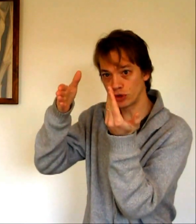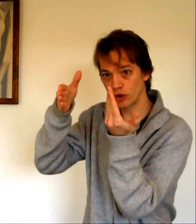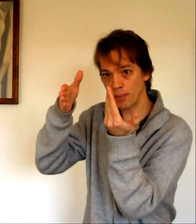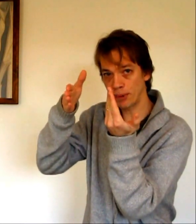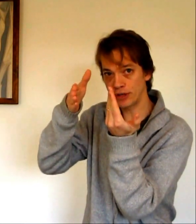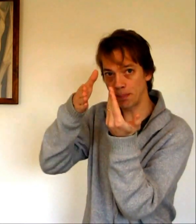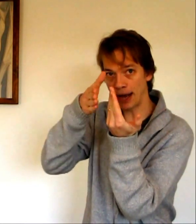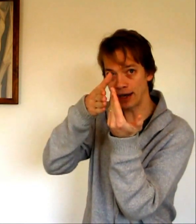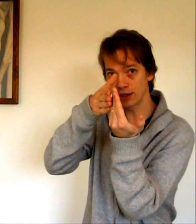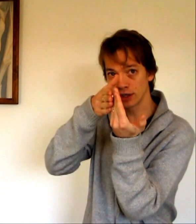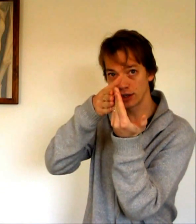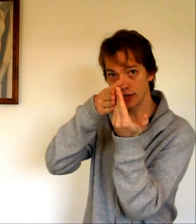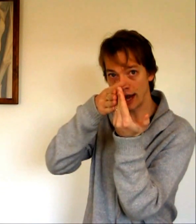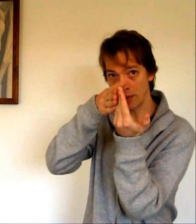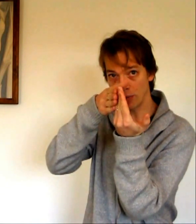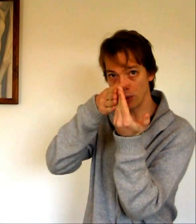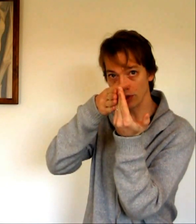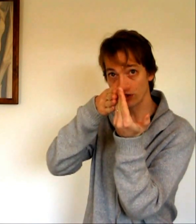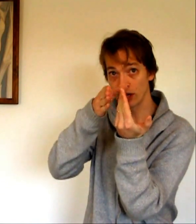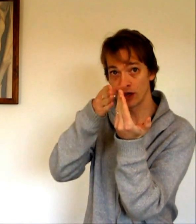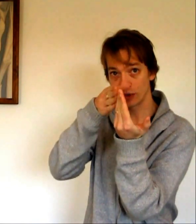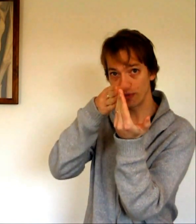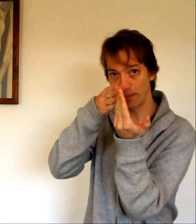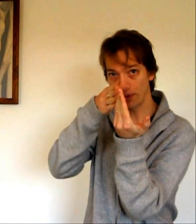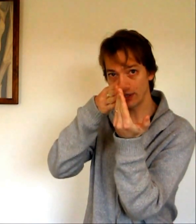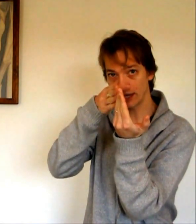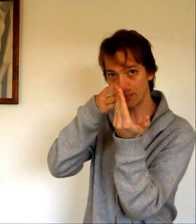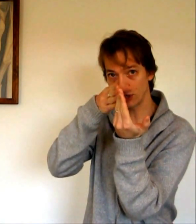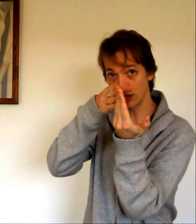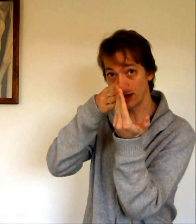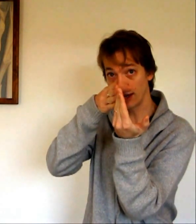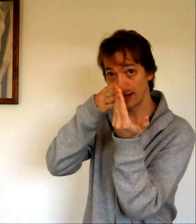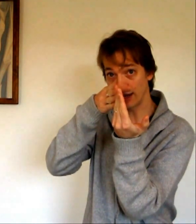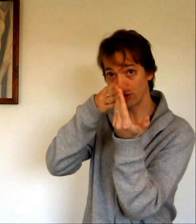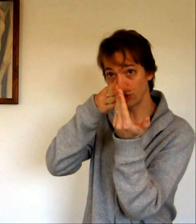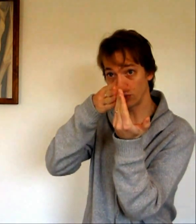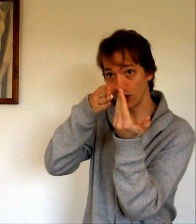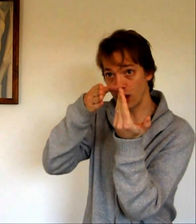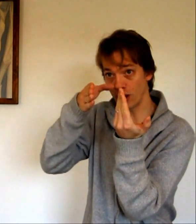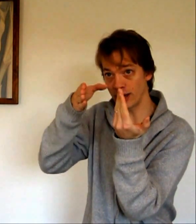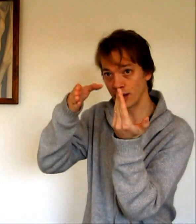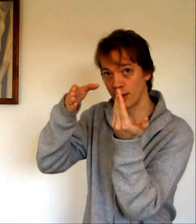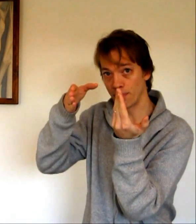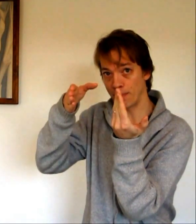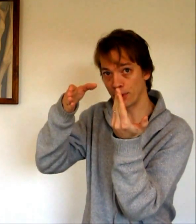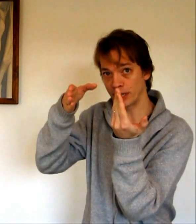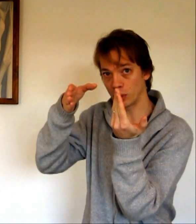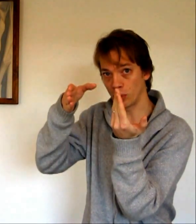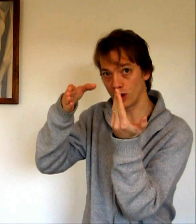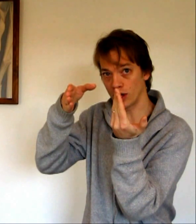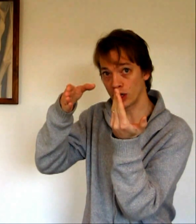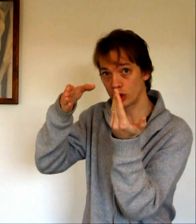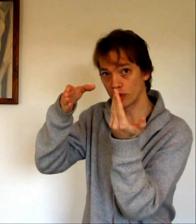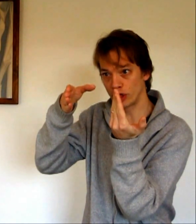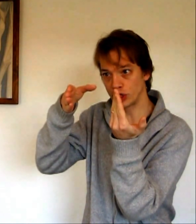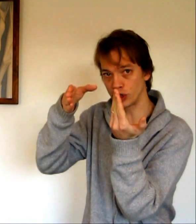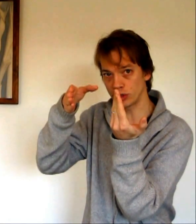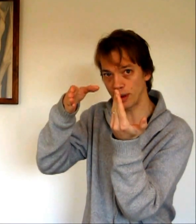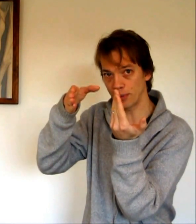to try and put it back to how it was. So if my body temperature gets too high my body will work to reduce my